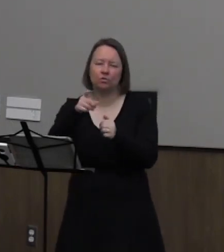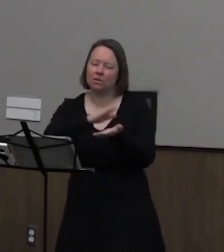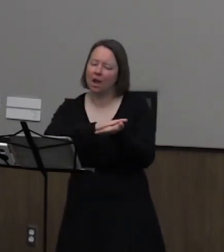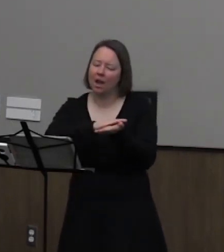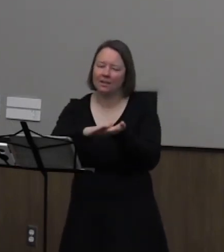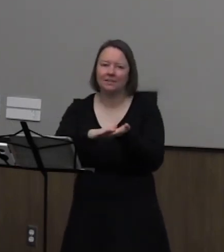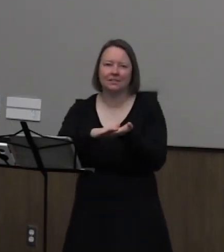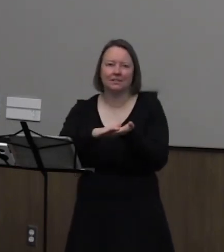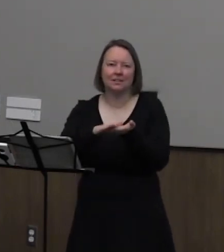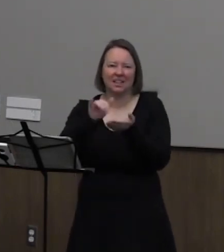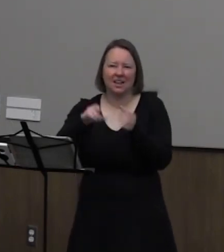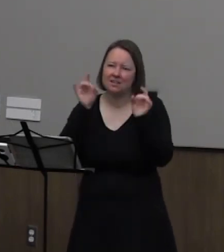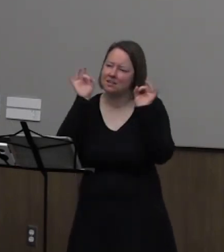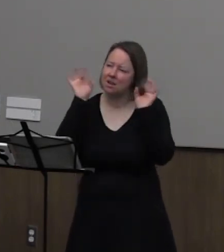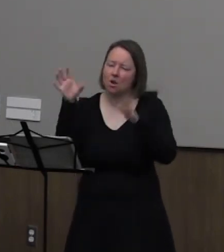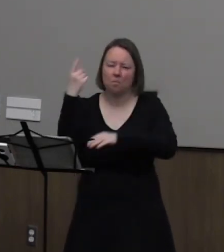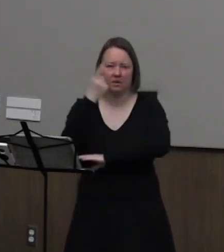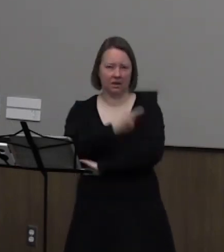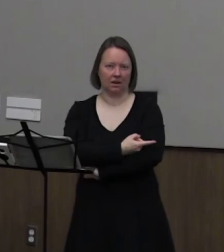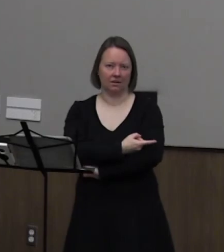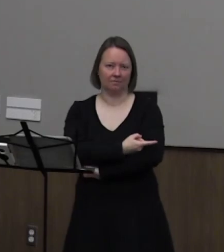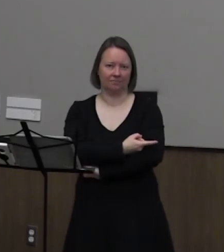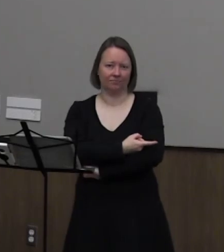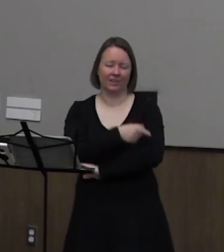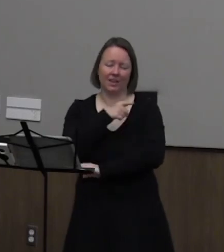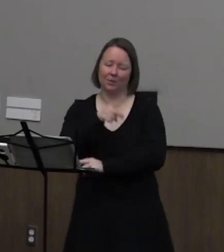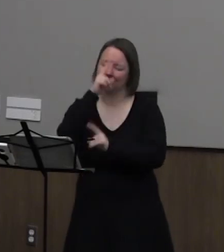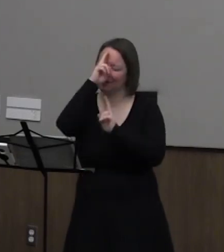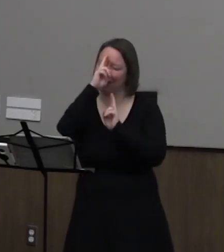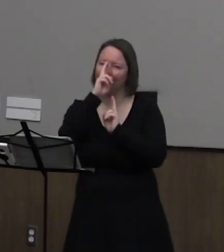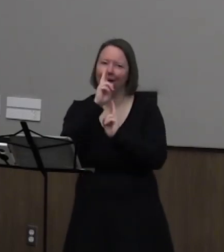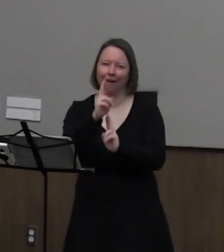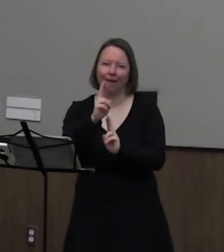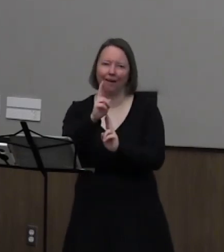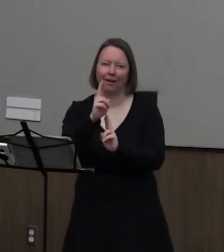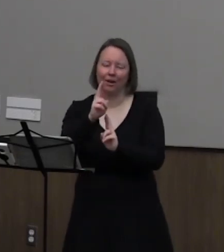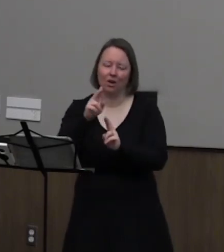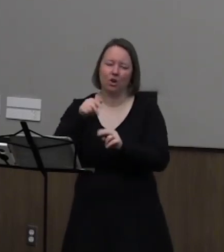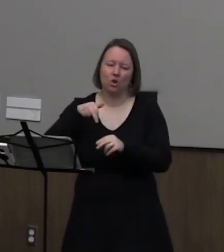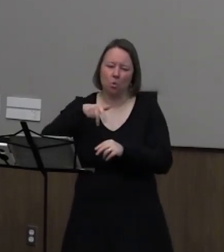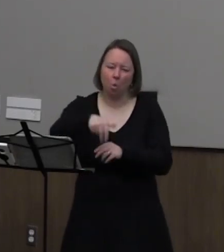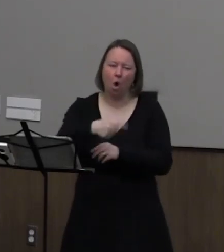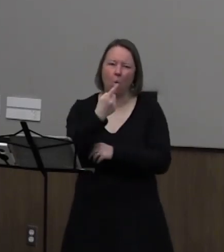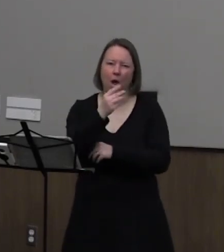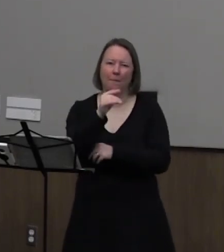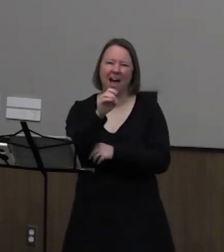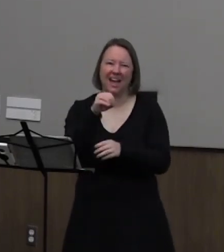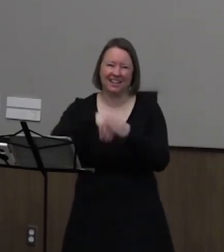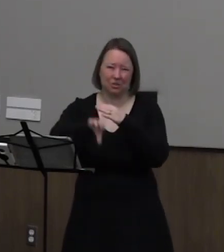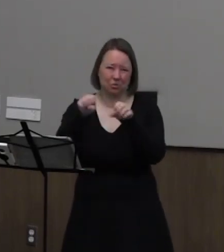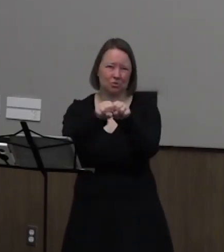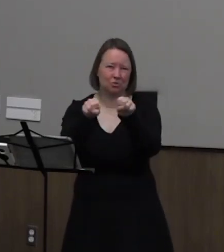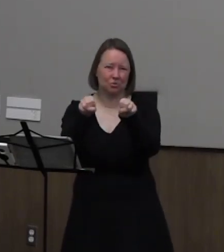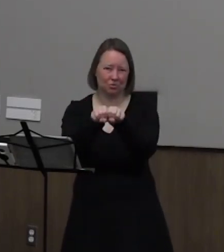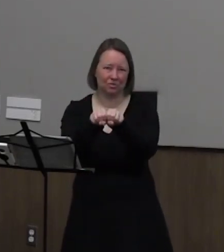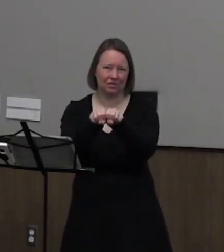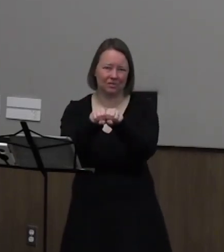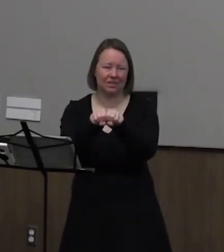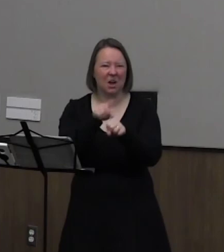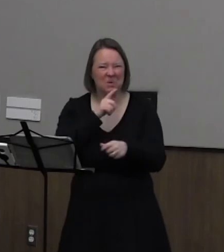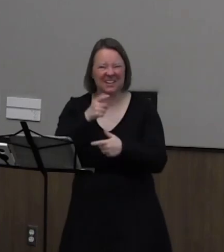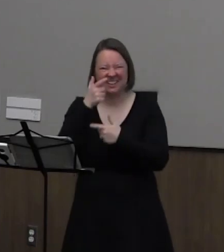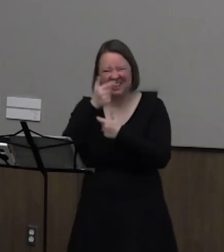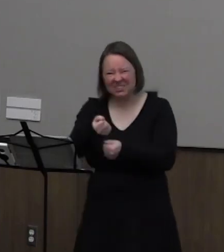on that terrible day. And it was an honor to walk a mile in your shoes. Now the